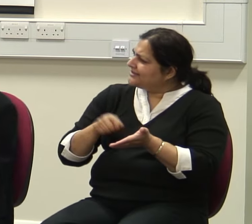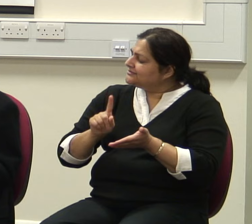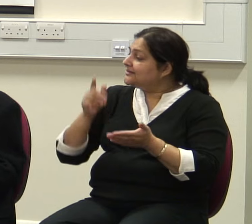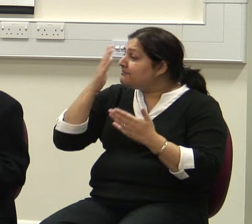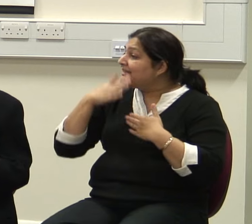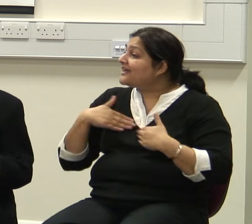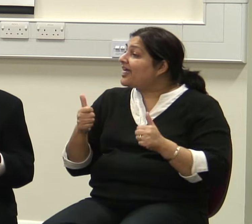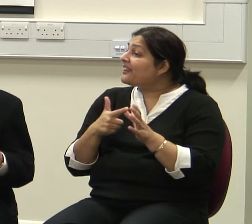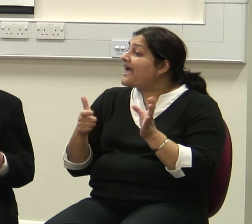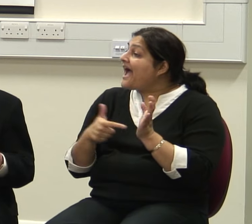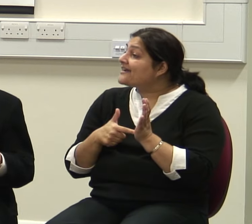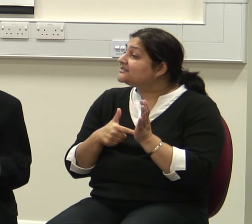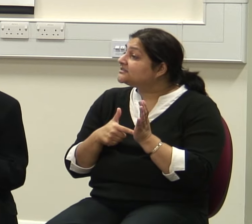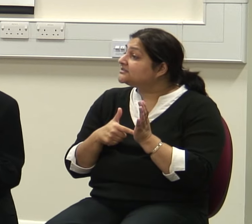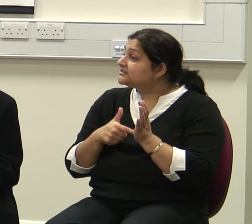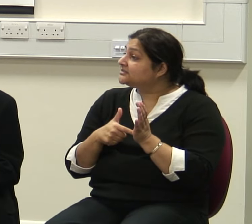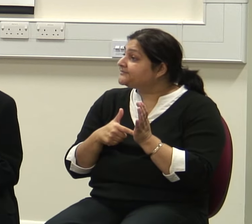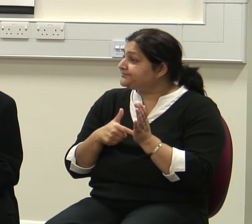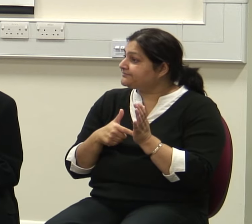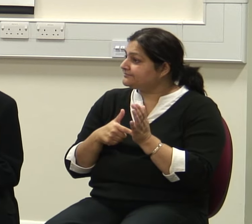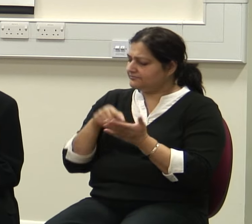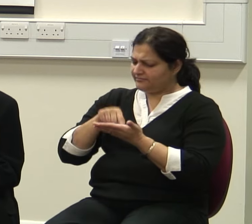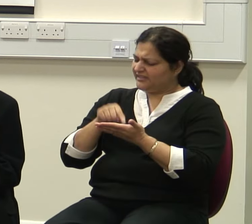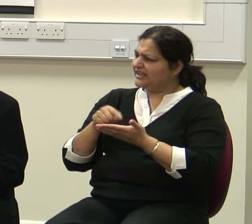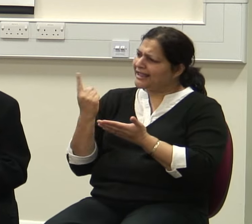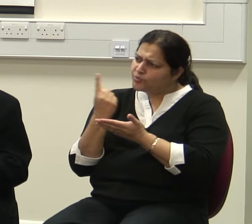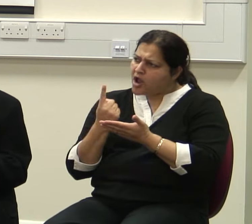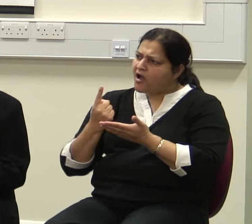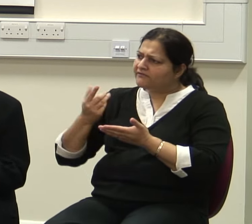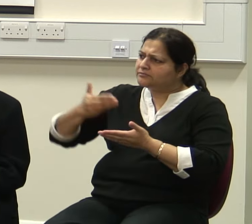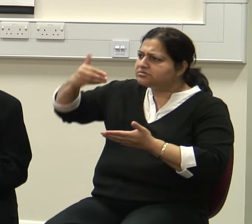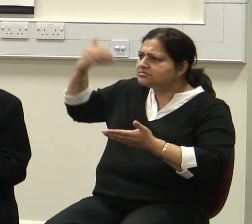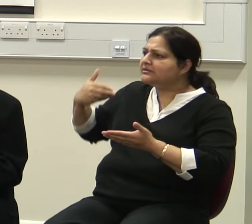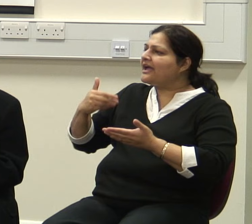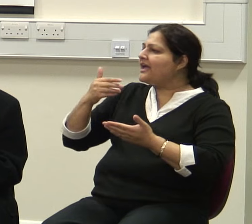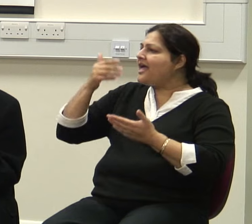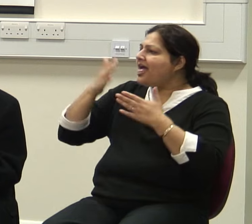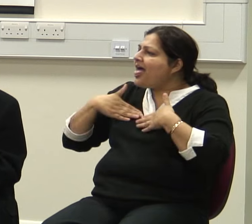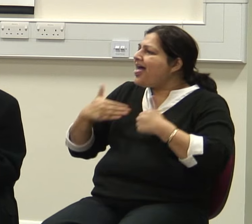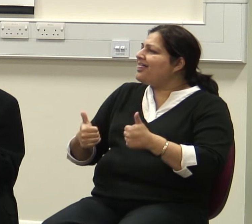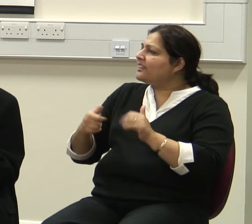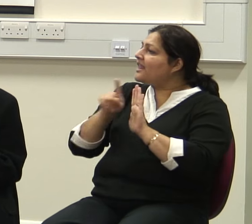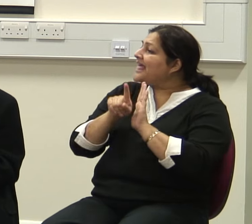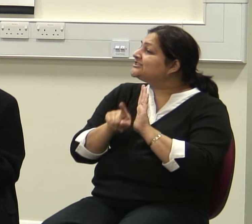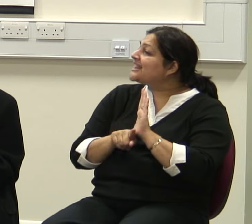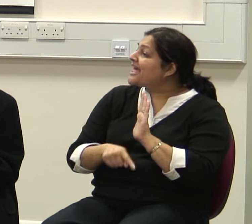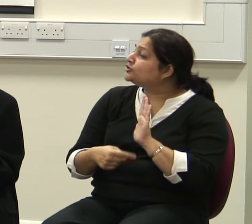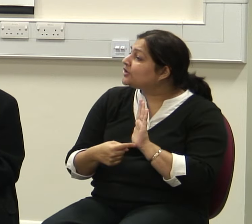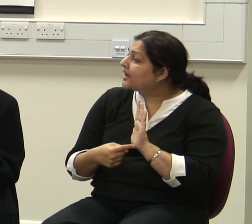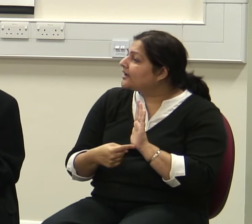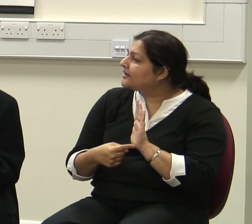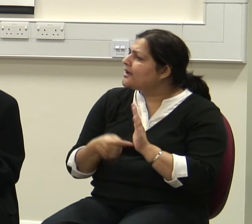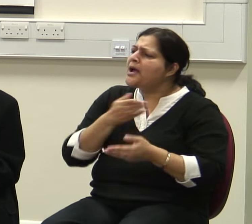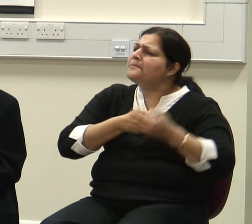health legislations. This is how the whole history of psychiatry begins. Before there was modern